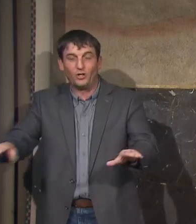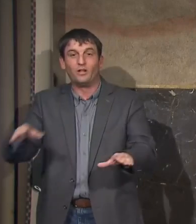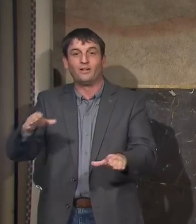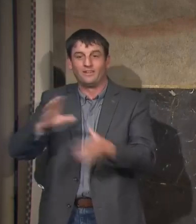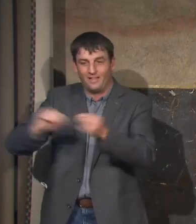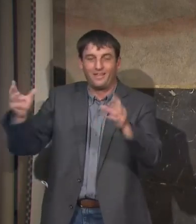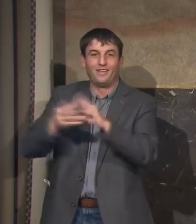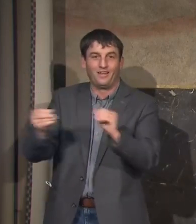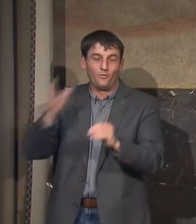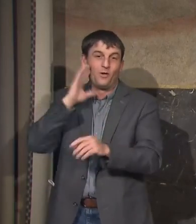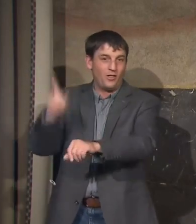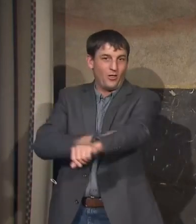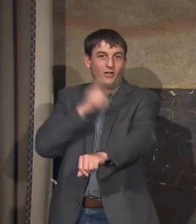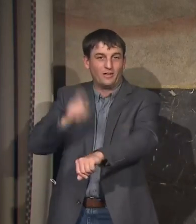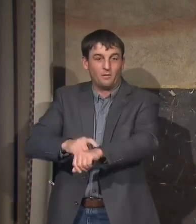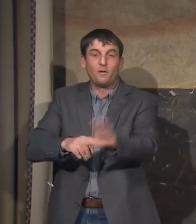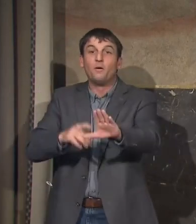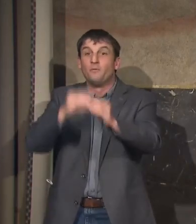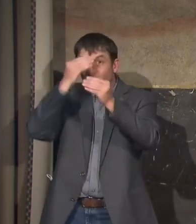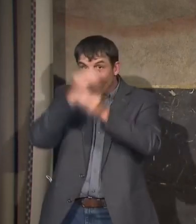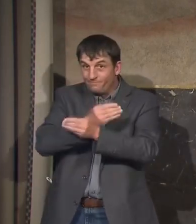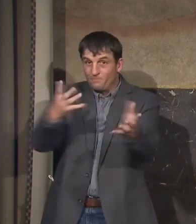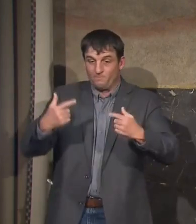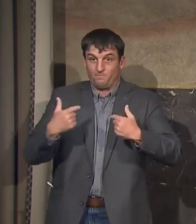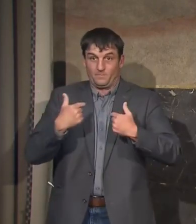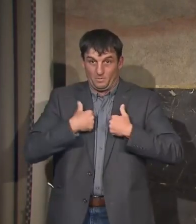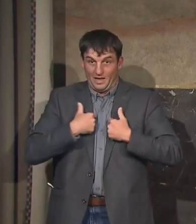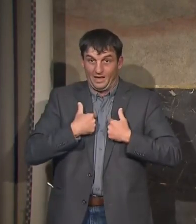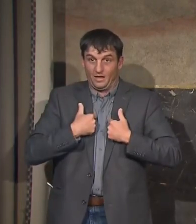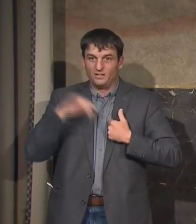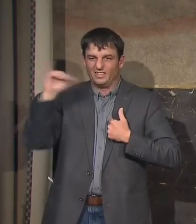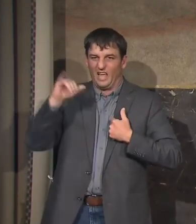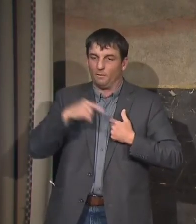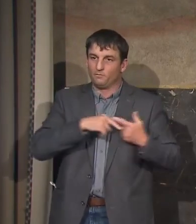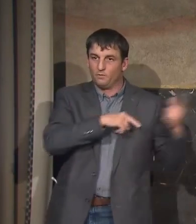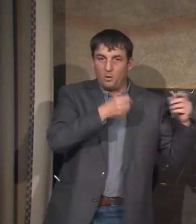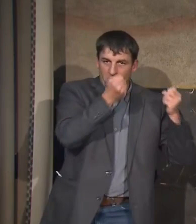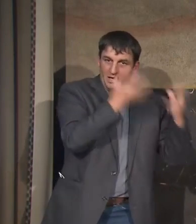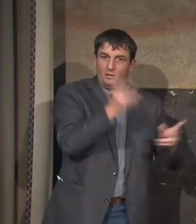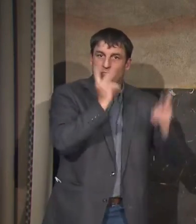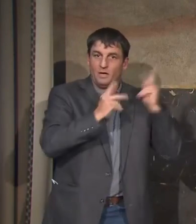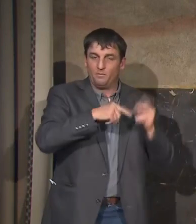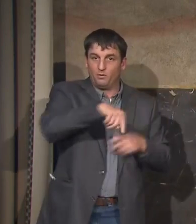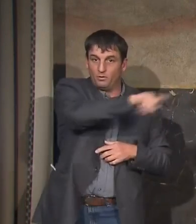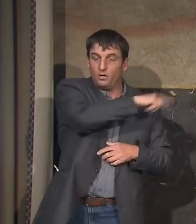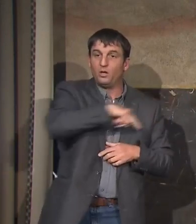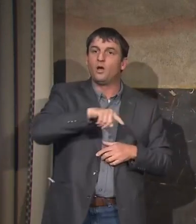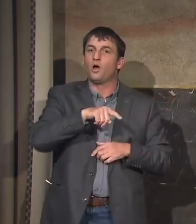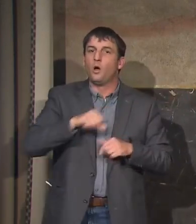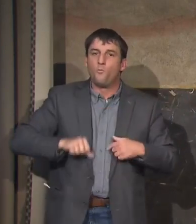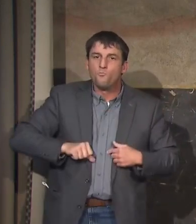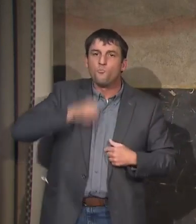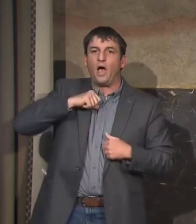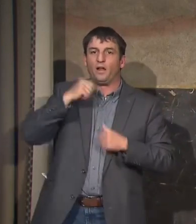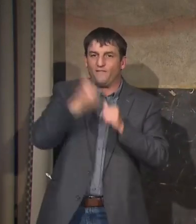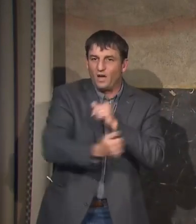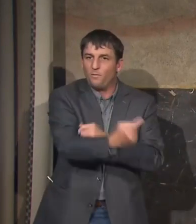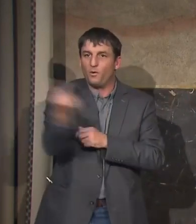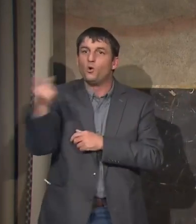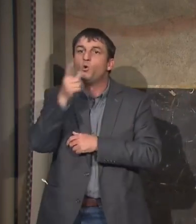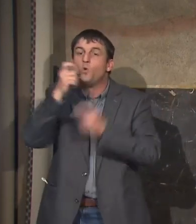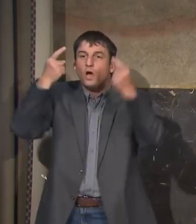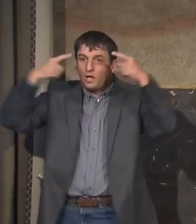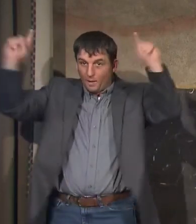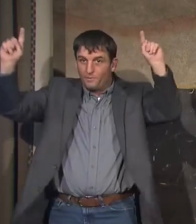But I want you to know that that I and so many people are very very proud of each and every one of you and your accomplishments.